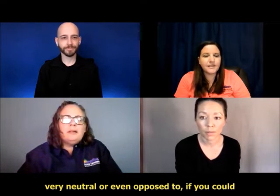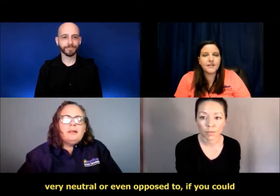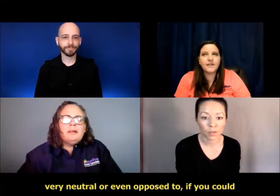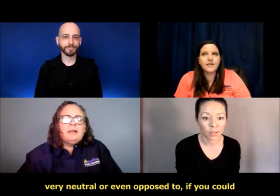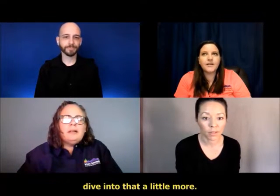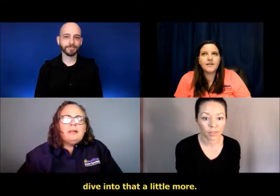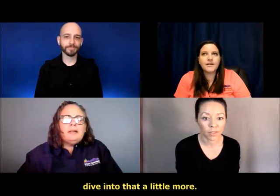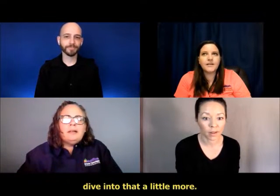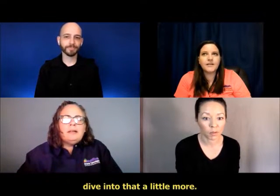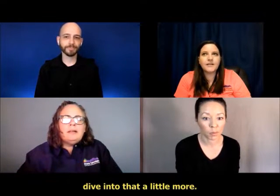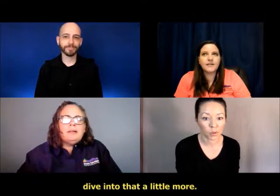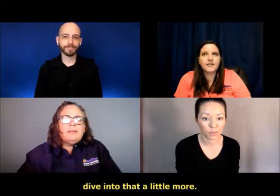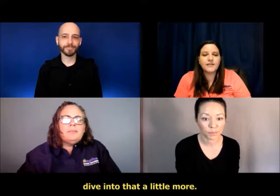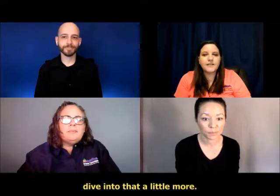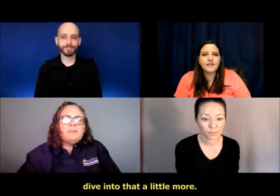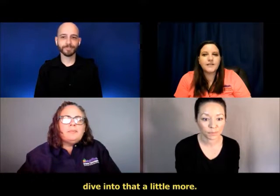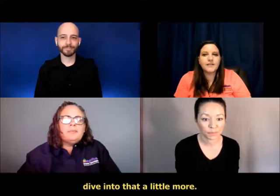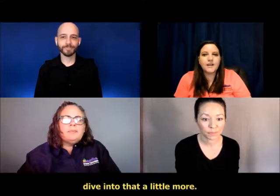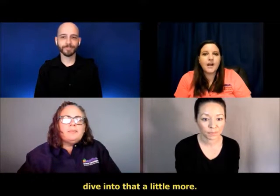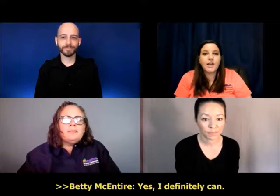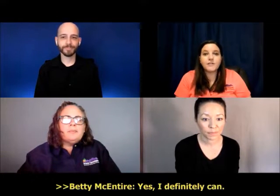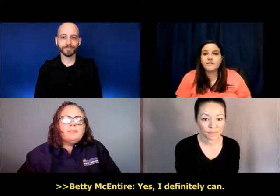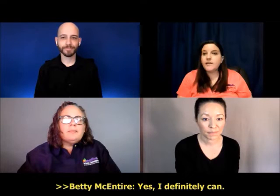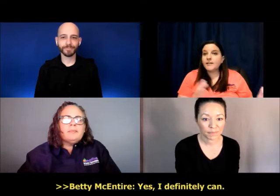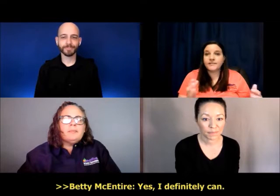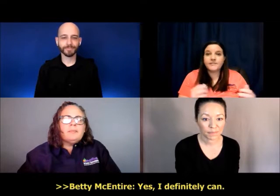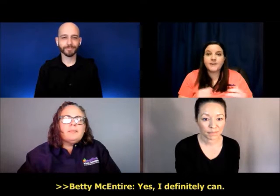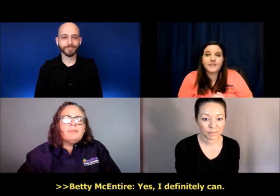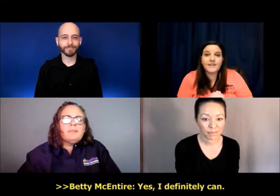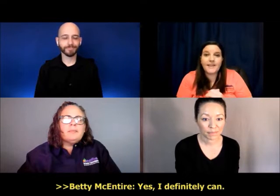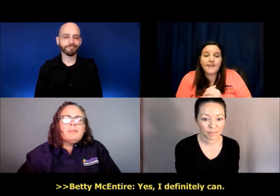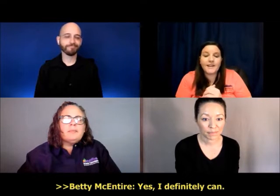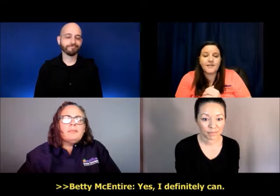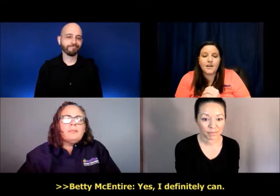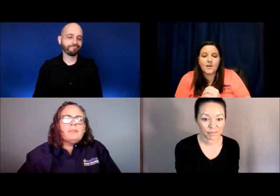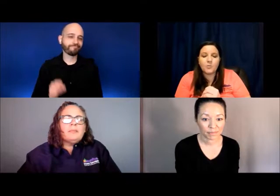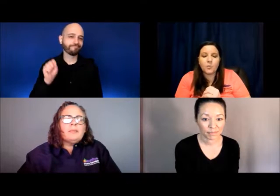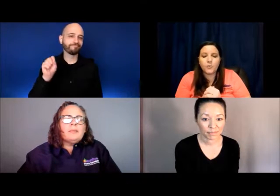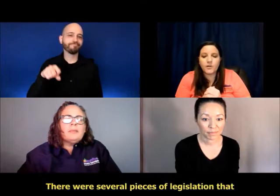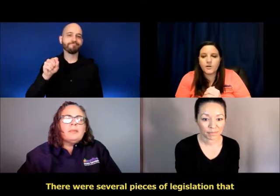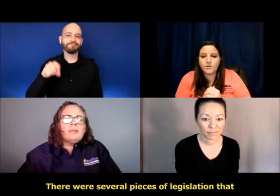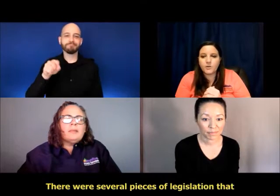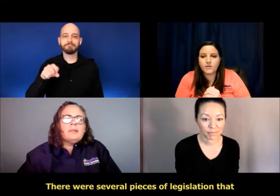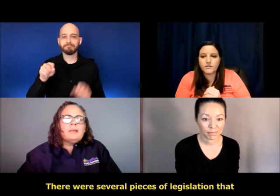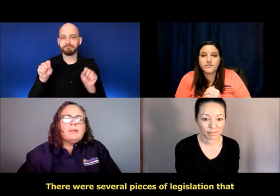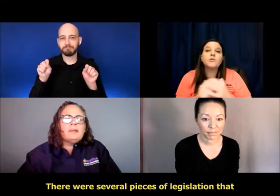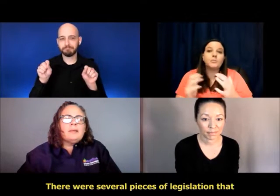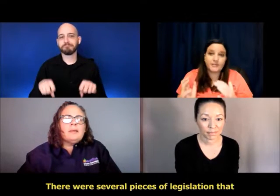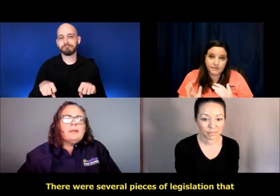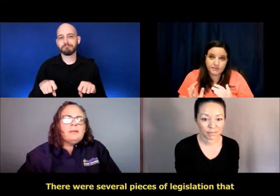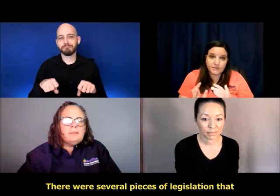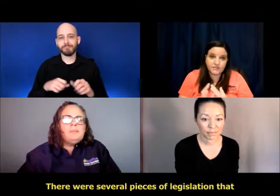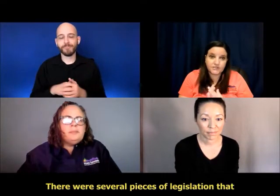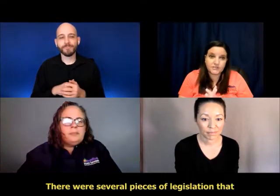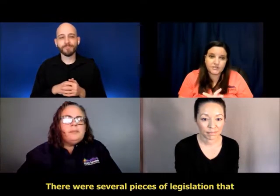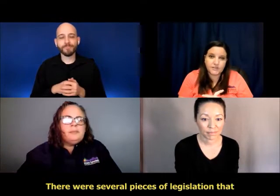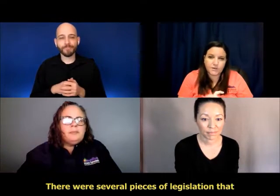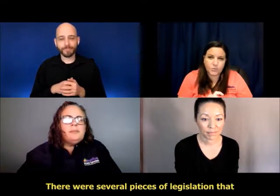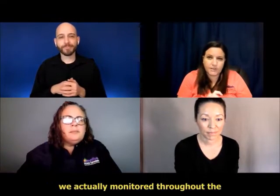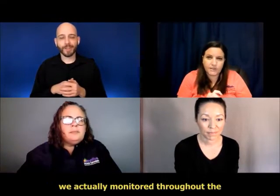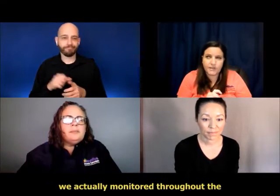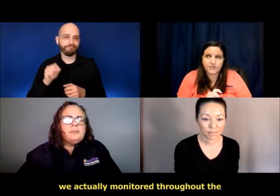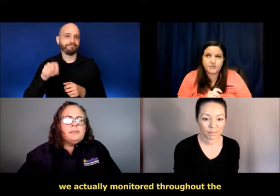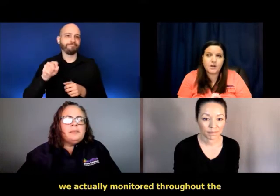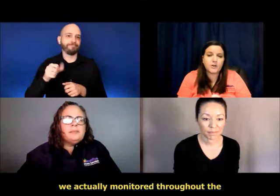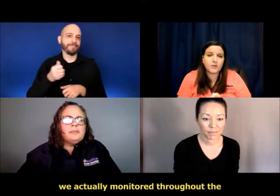if you could dive into that a little more. Uh, yes, I definitely can. Um, there were several pieces of legislation